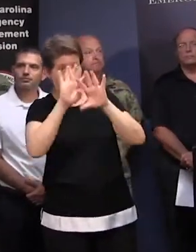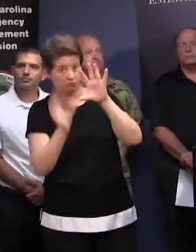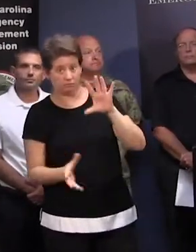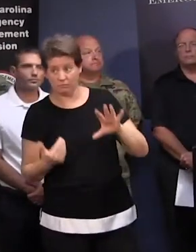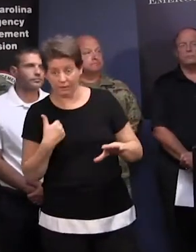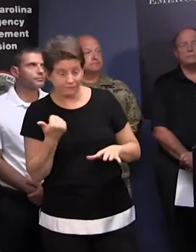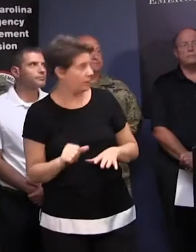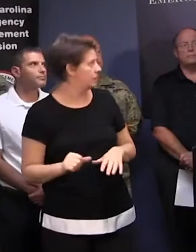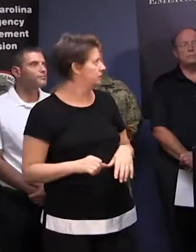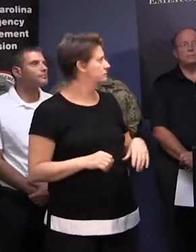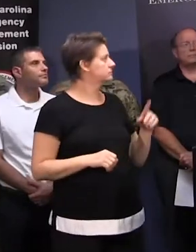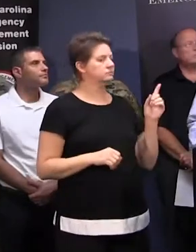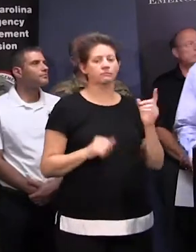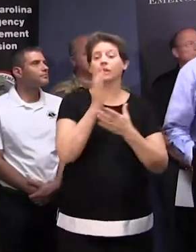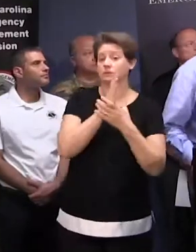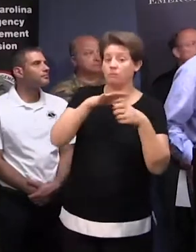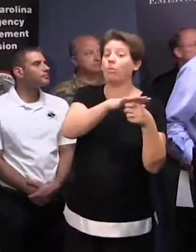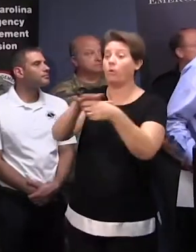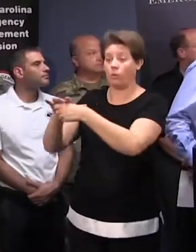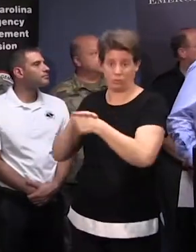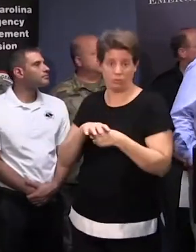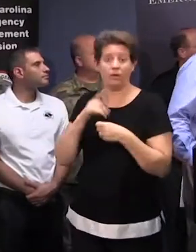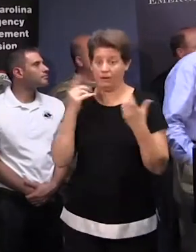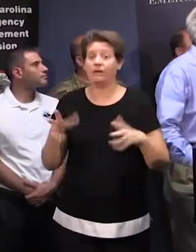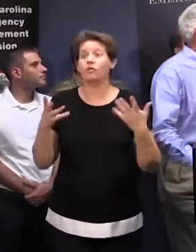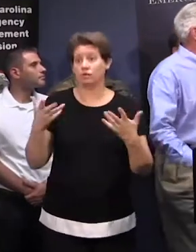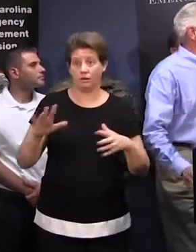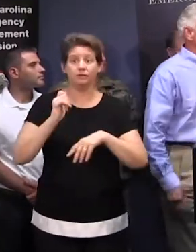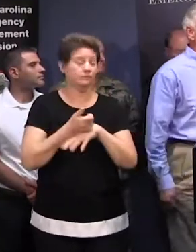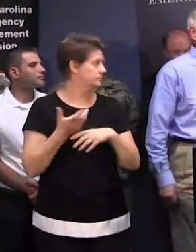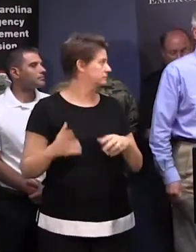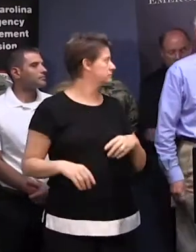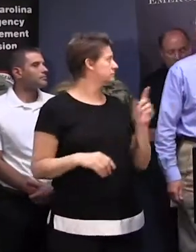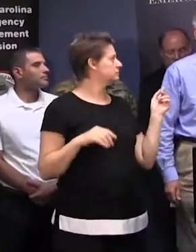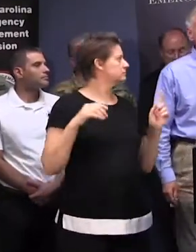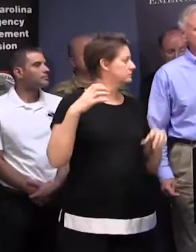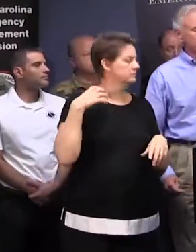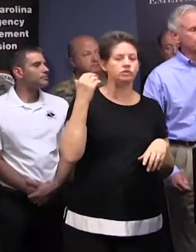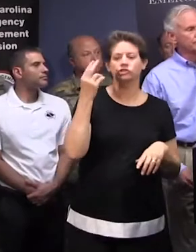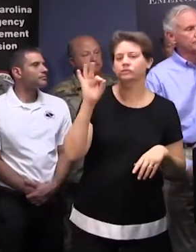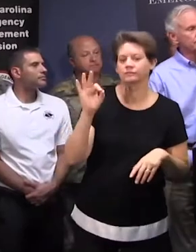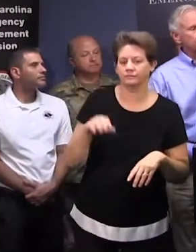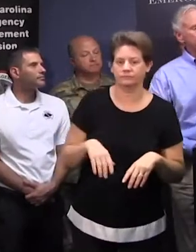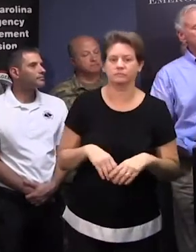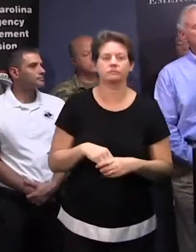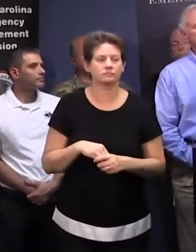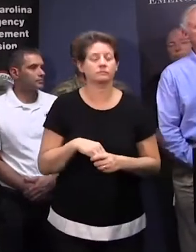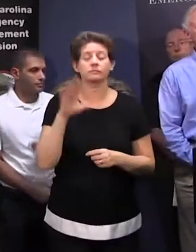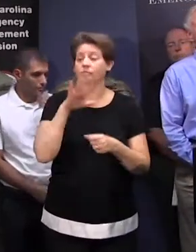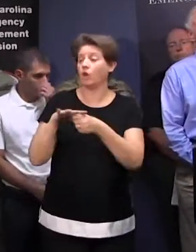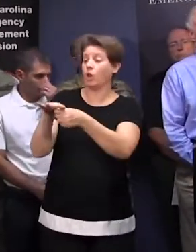areas? Some of our local jurisdictions have done that. Chief? There's a number of local